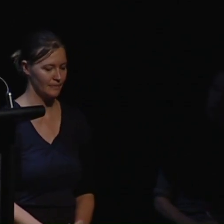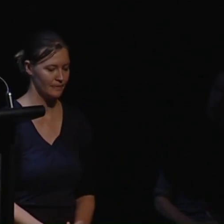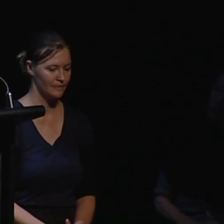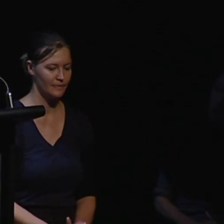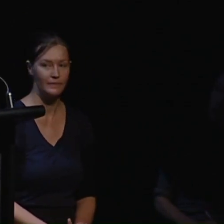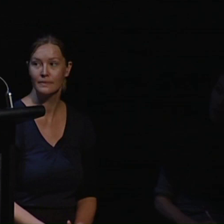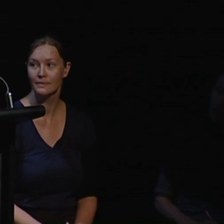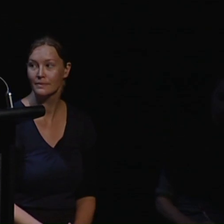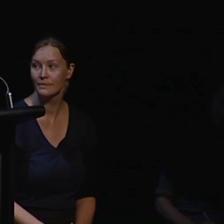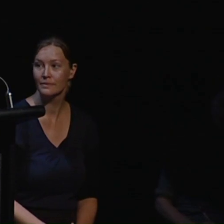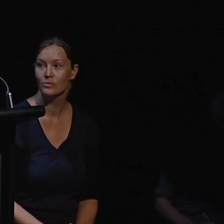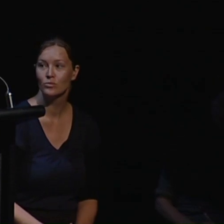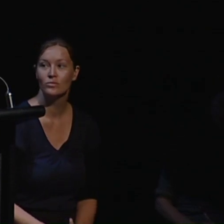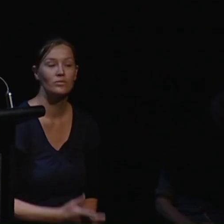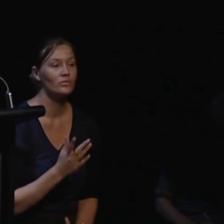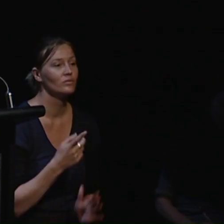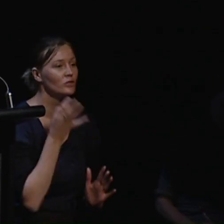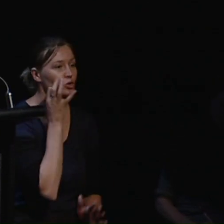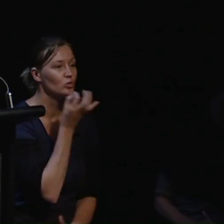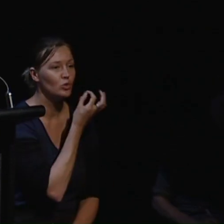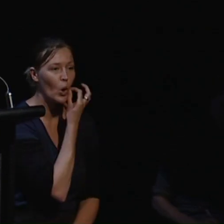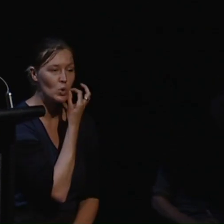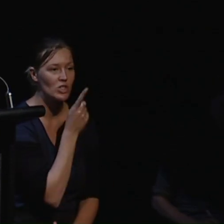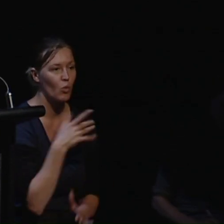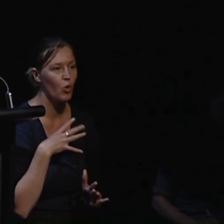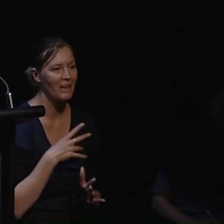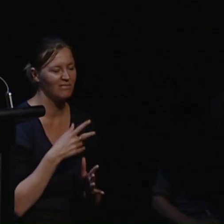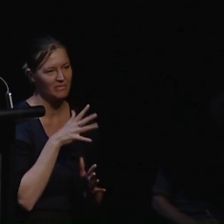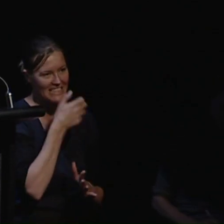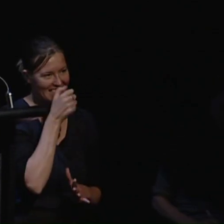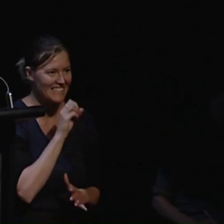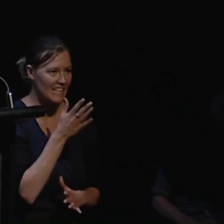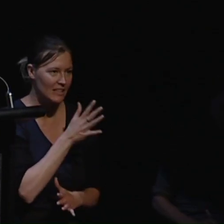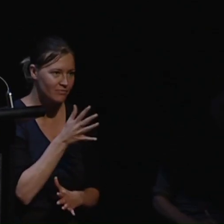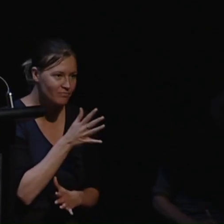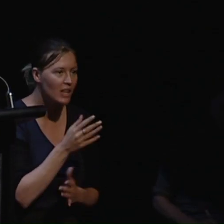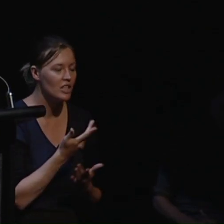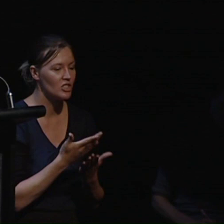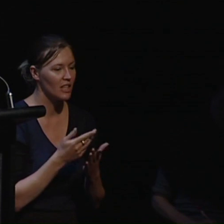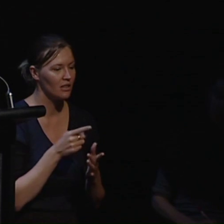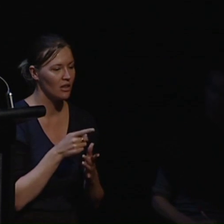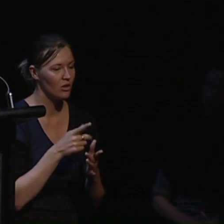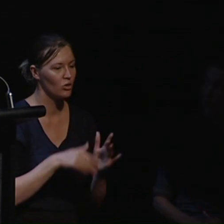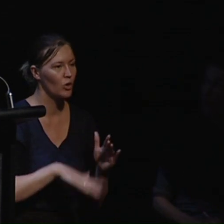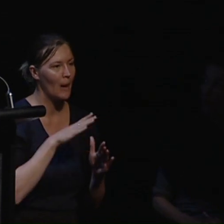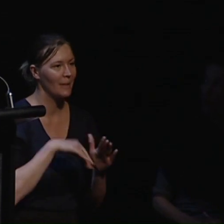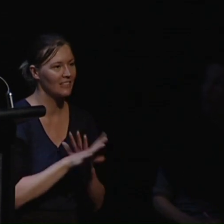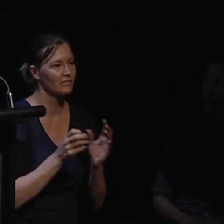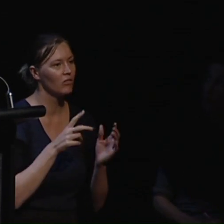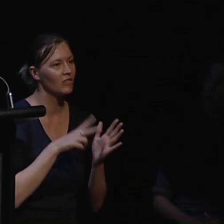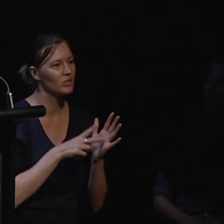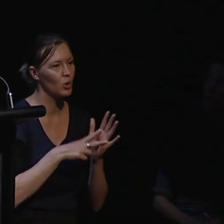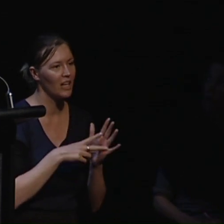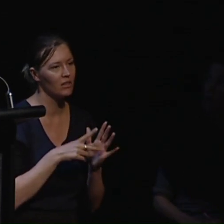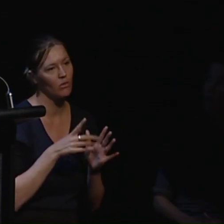Just got to work this. Rose is a woman now in her 60s who grew up in a series of large residential settings across Victoria, Australia.